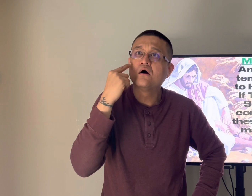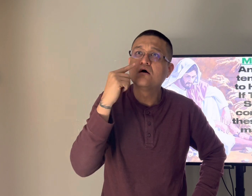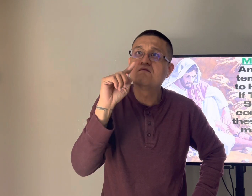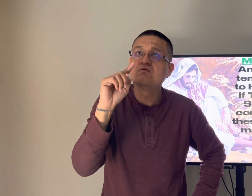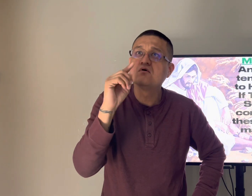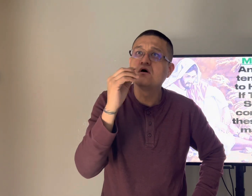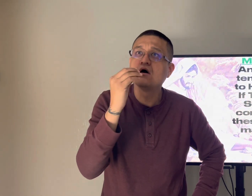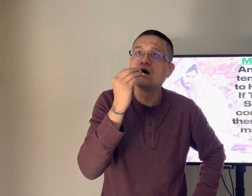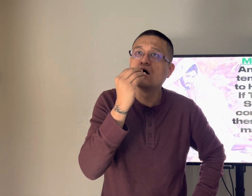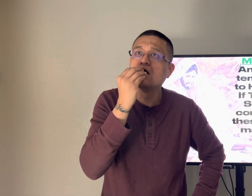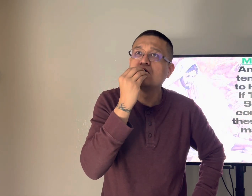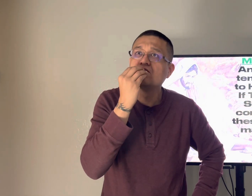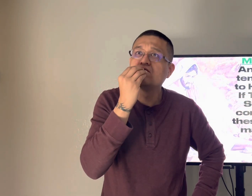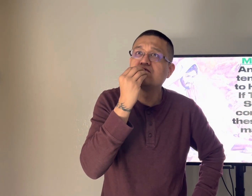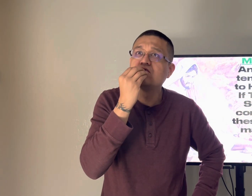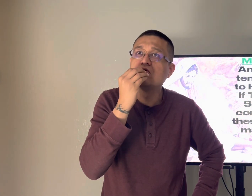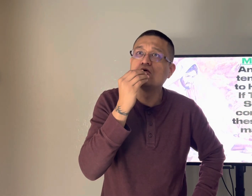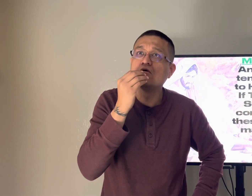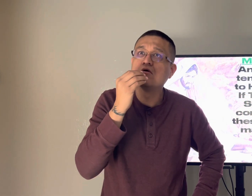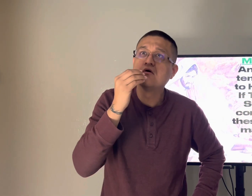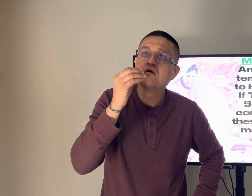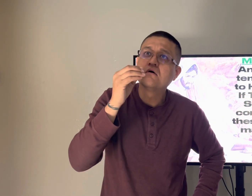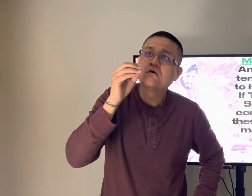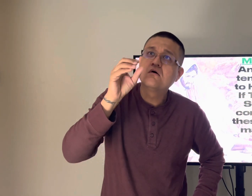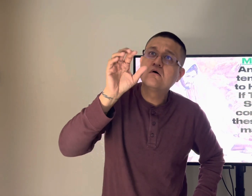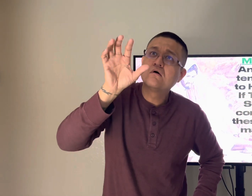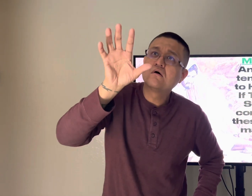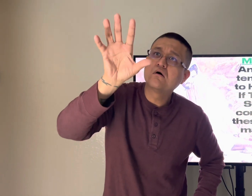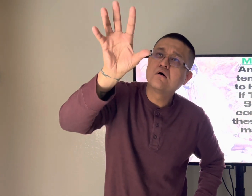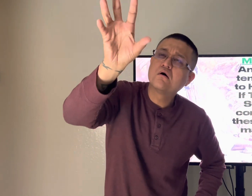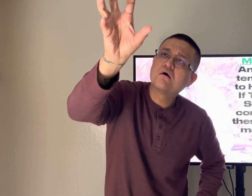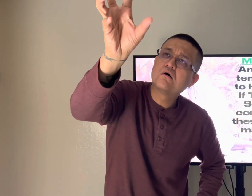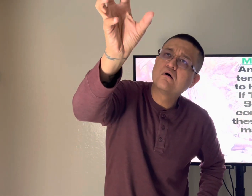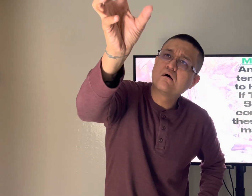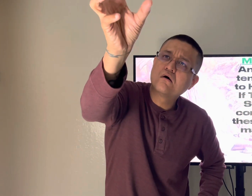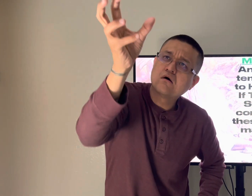the devil used that food from that tree to tempt eve